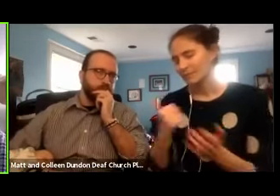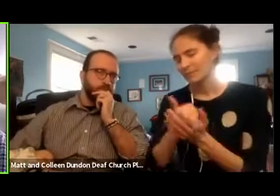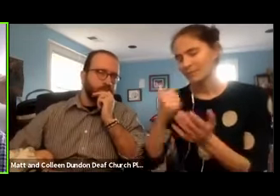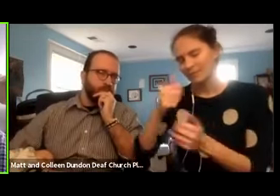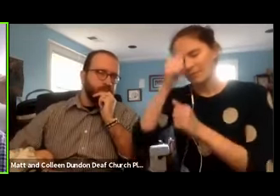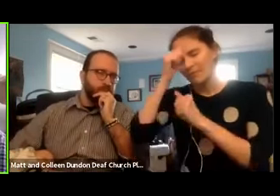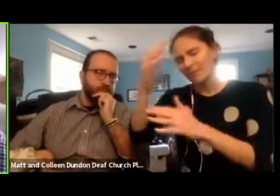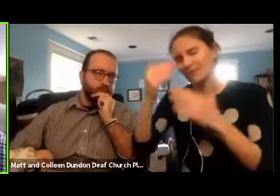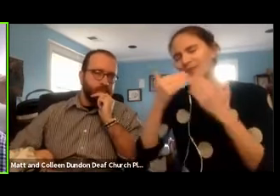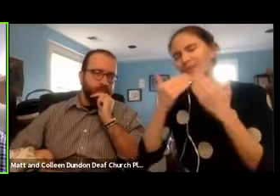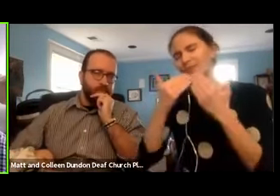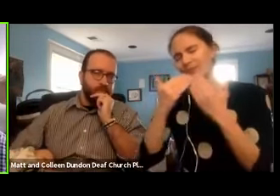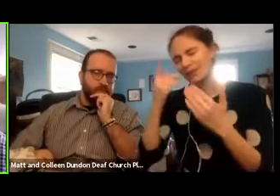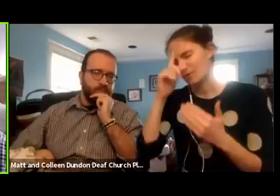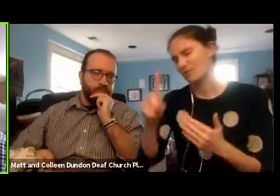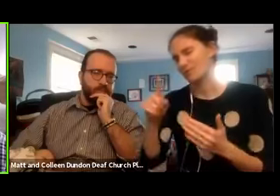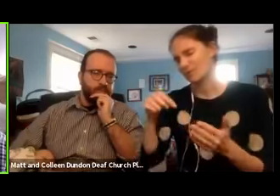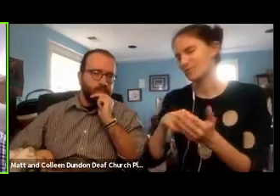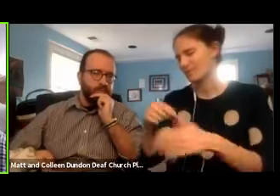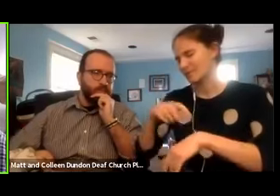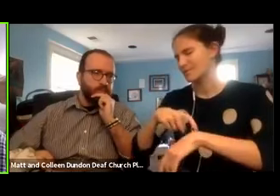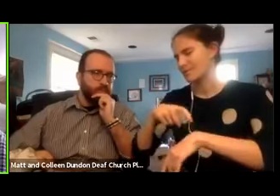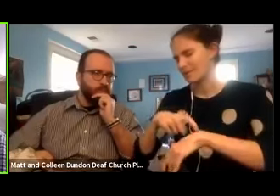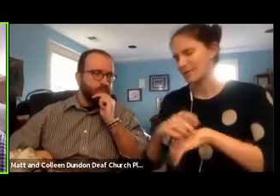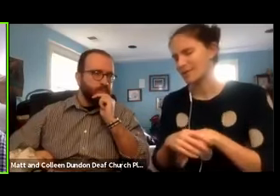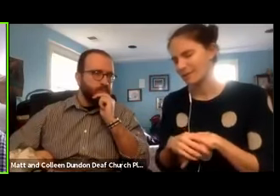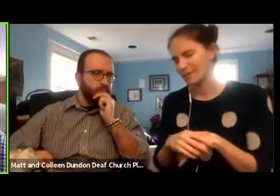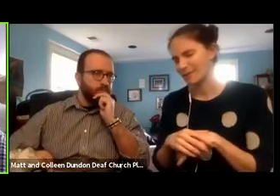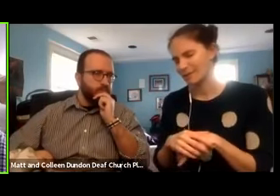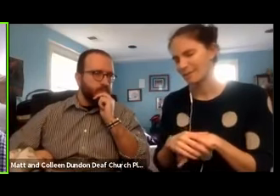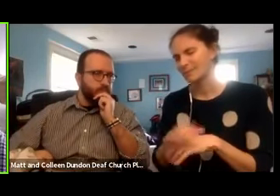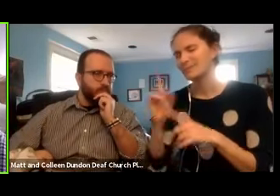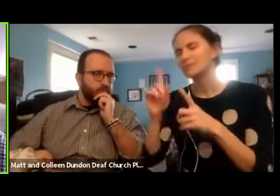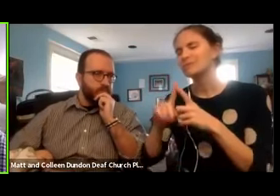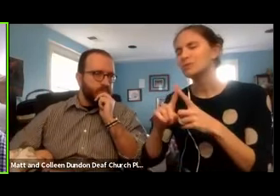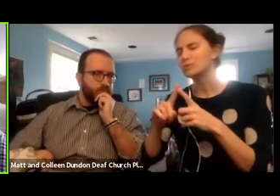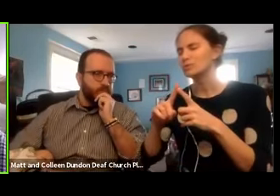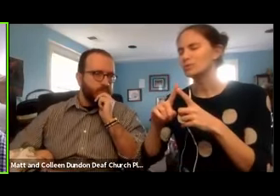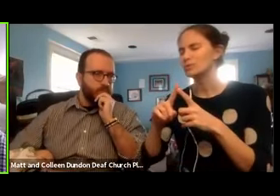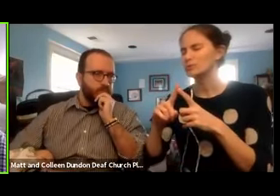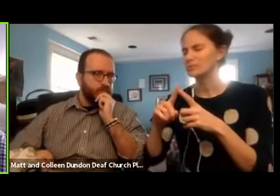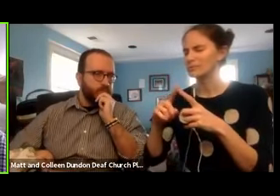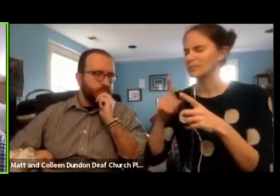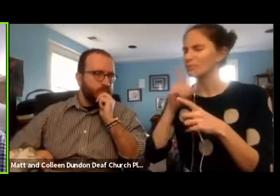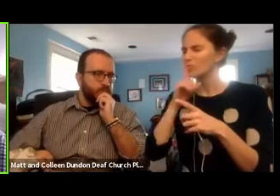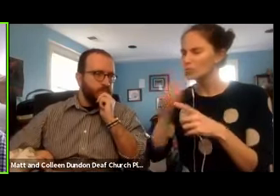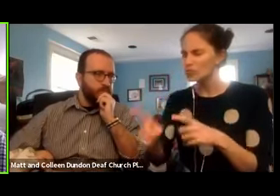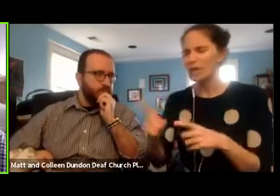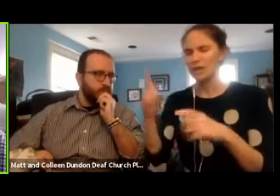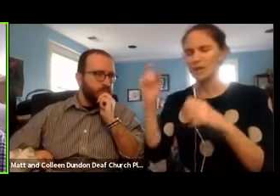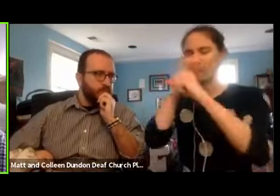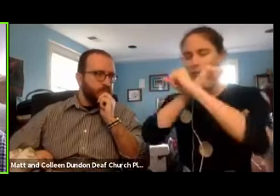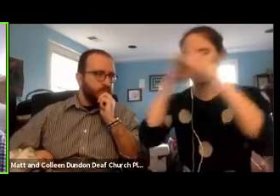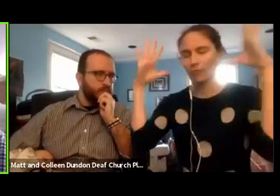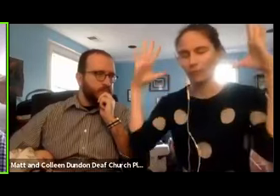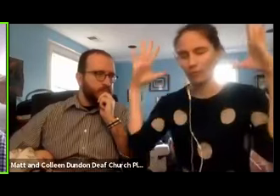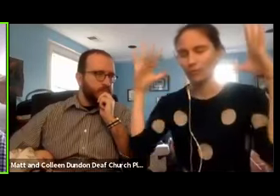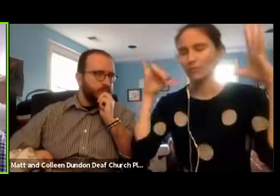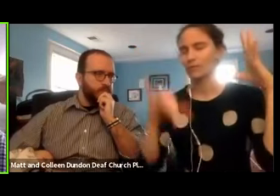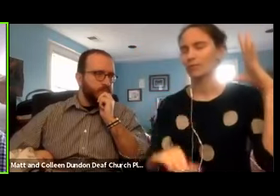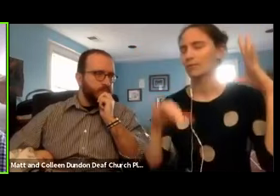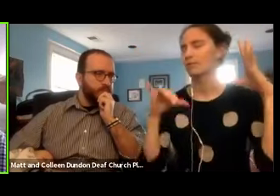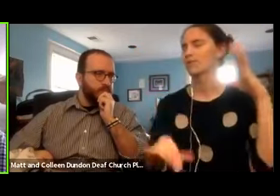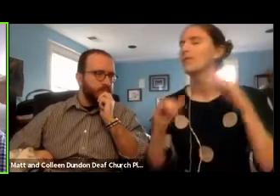Father, thank you for this time to create an awareness amongst the hearing about